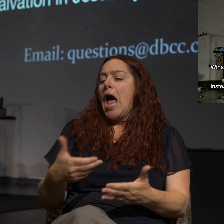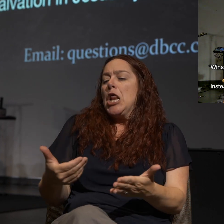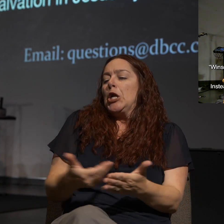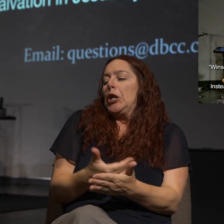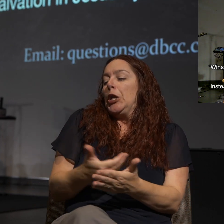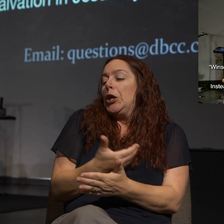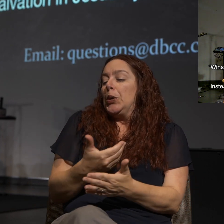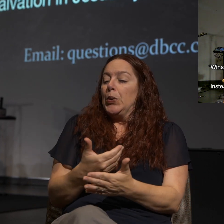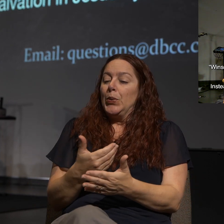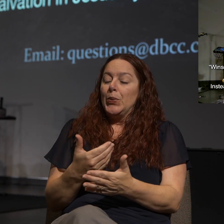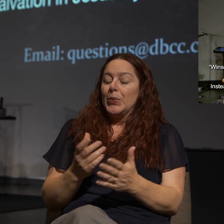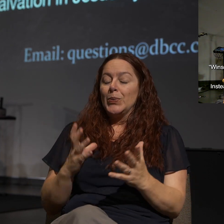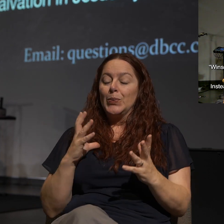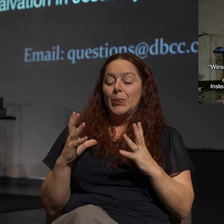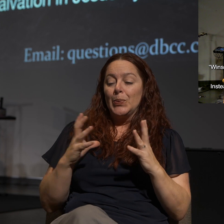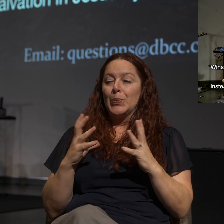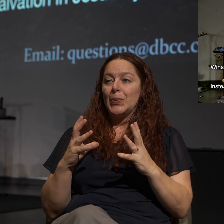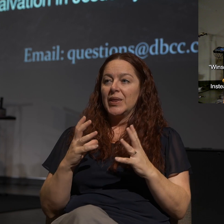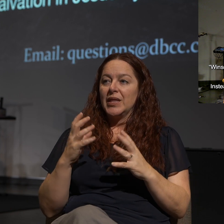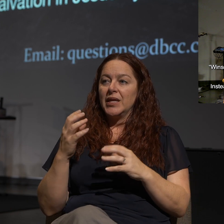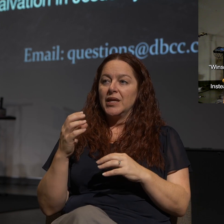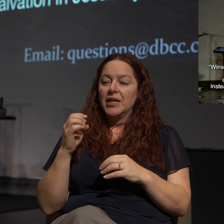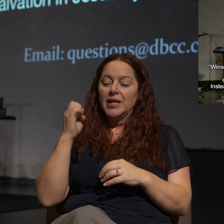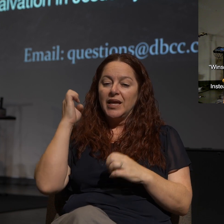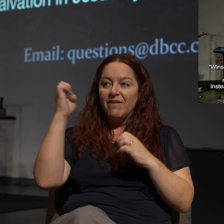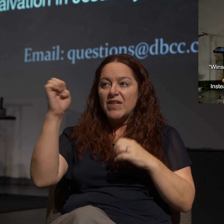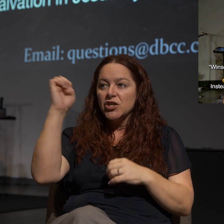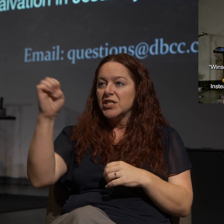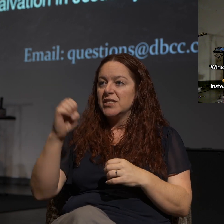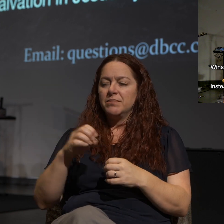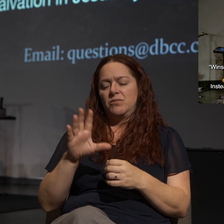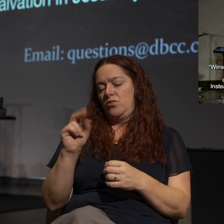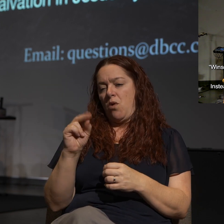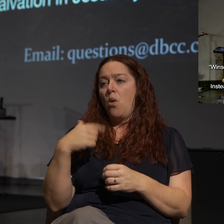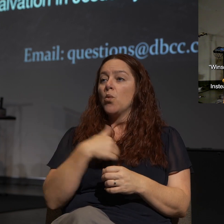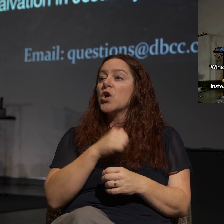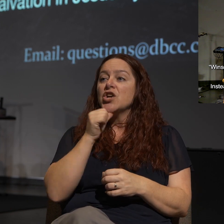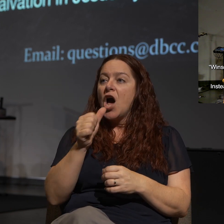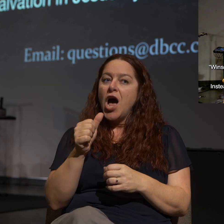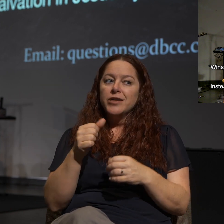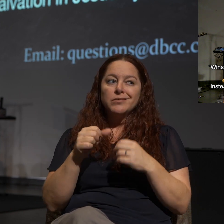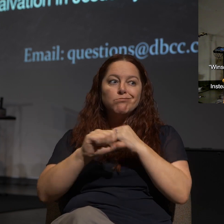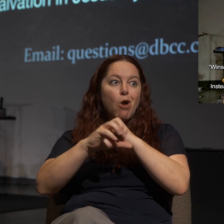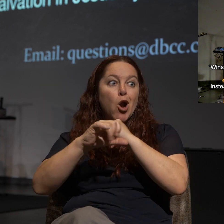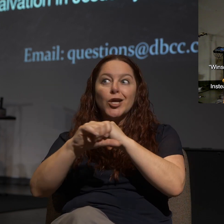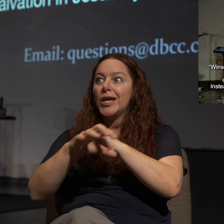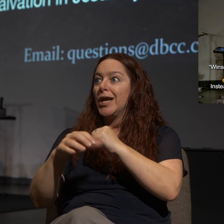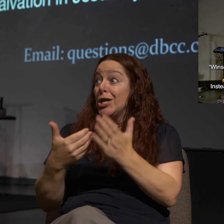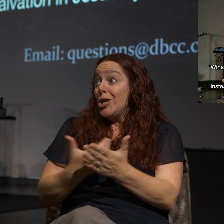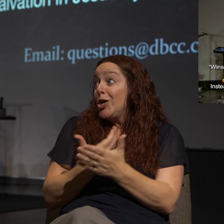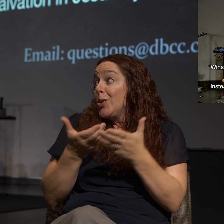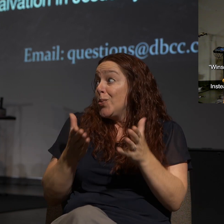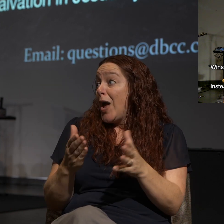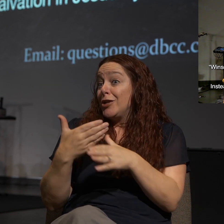evangelism tool. We're not trying to market and sell this, hey, this is the new way to share Jesus. No, sharing Jesus has always